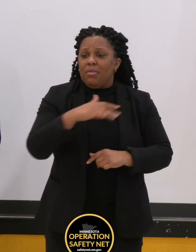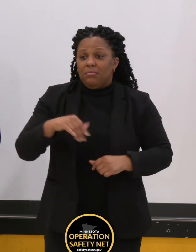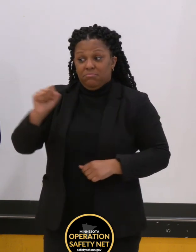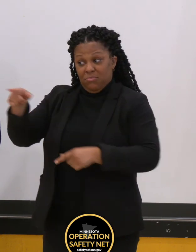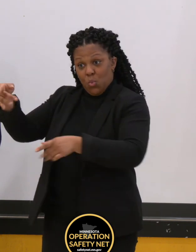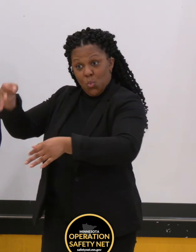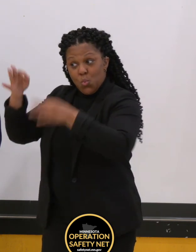be preserved.